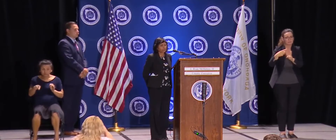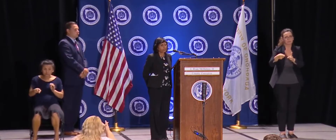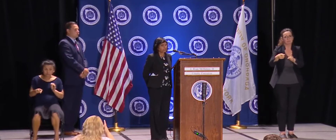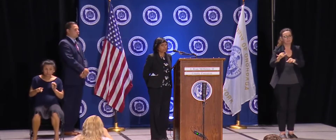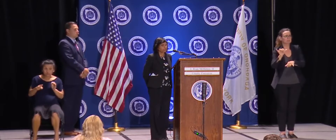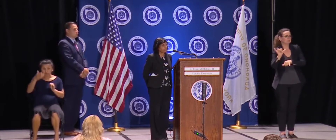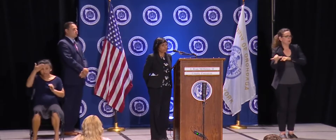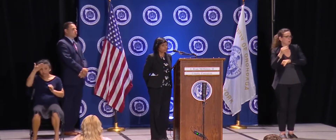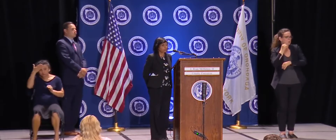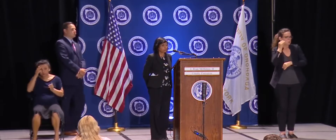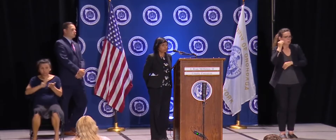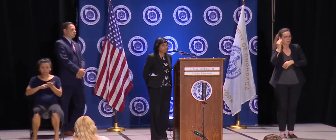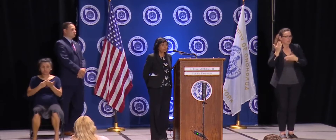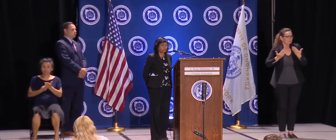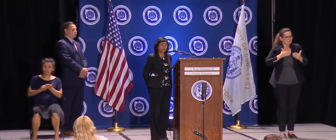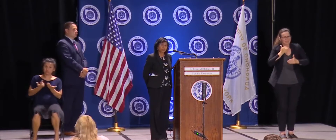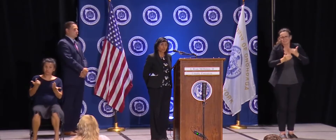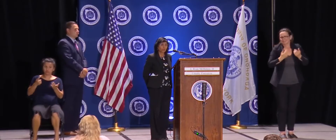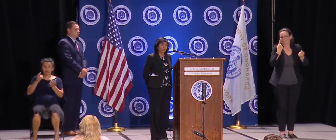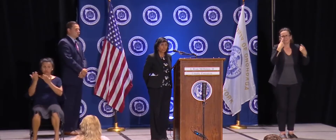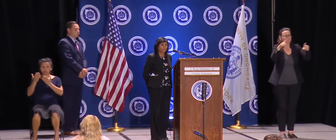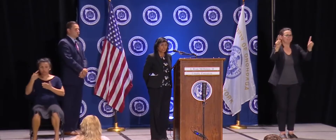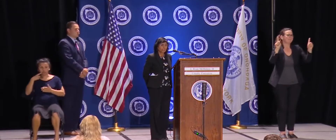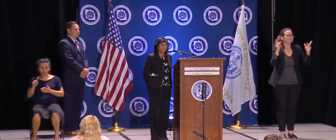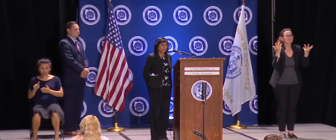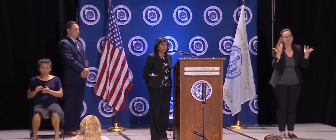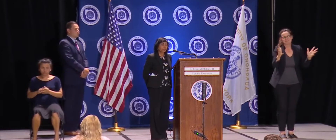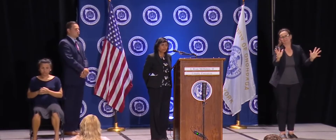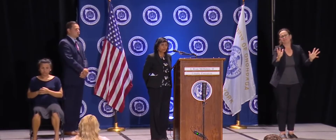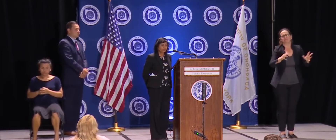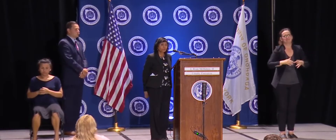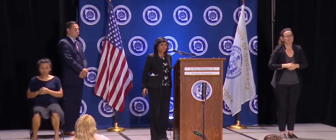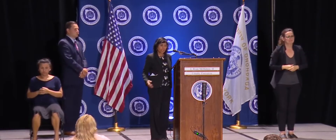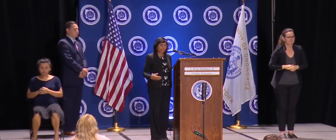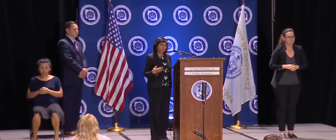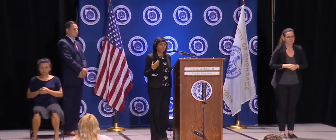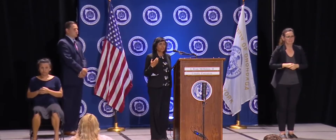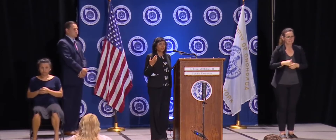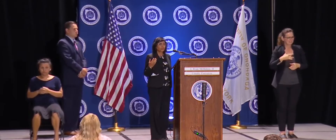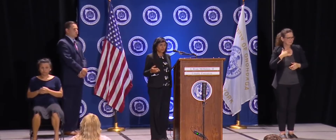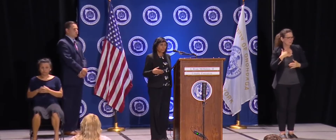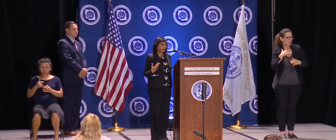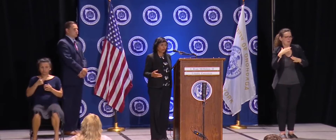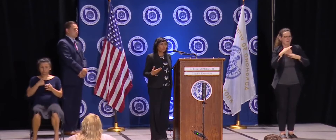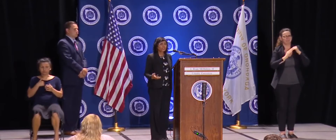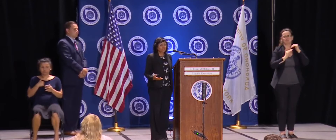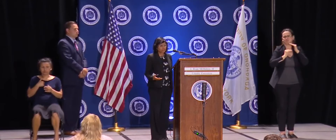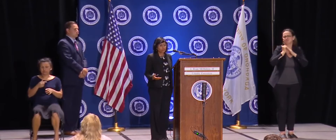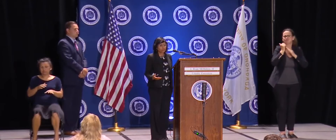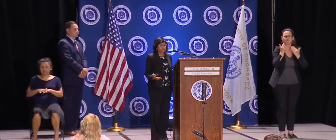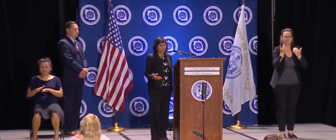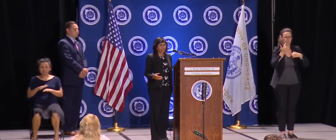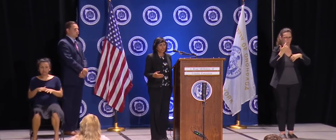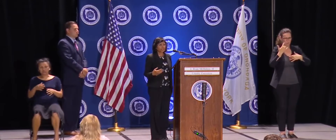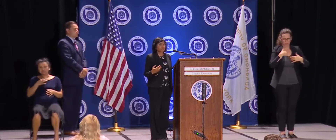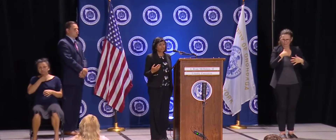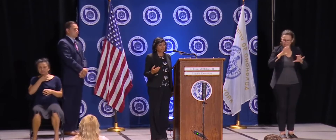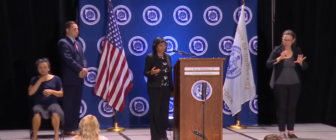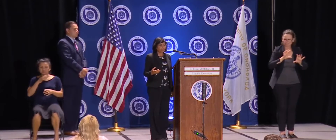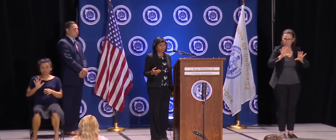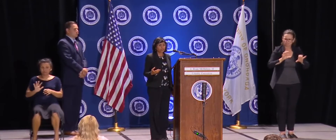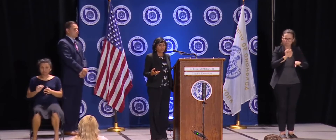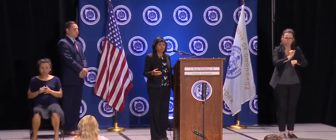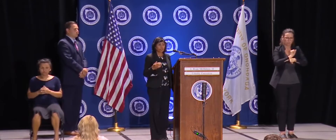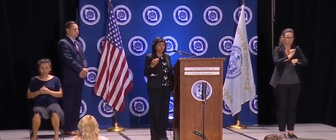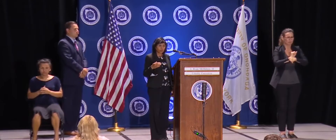the process is, I think, seem to be working well and I'm comfortable with time. We all will continue to learn and I think